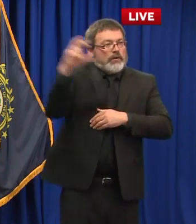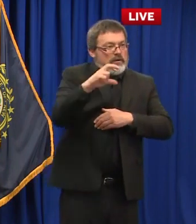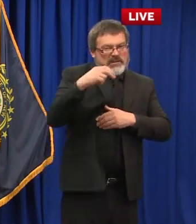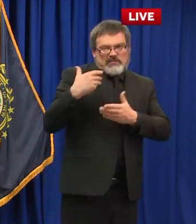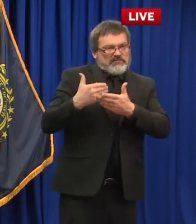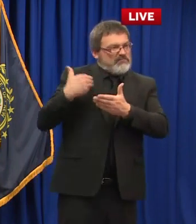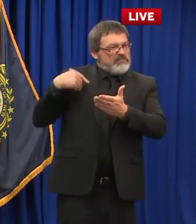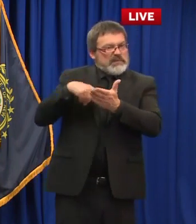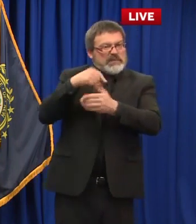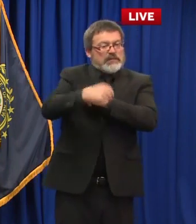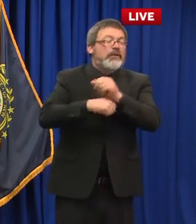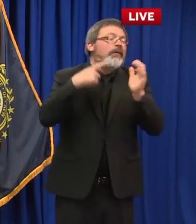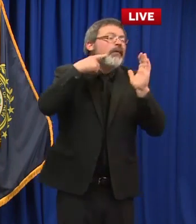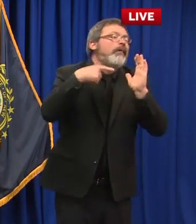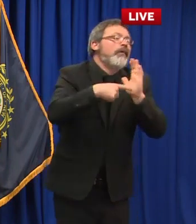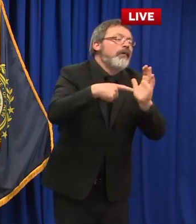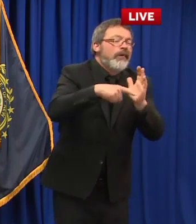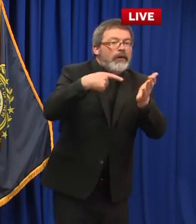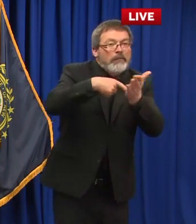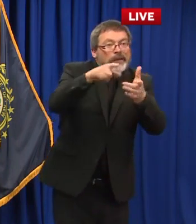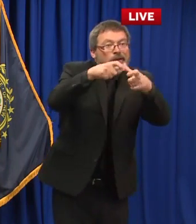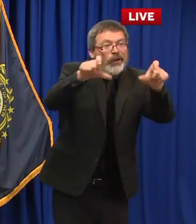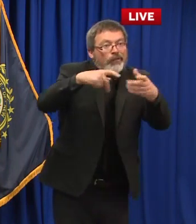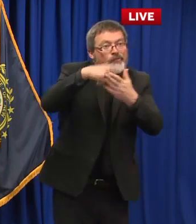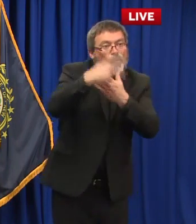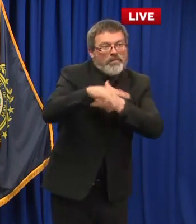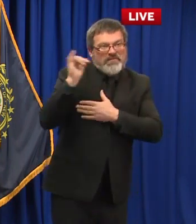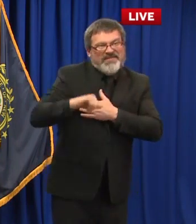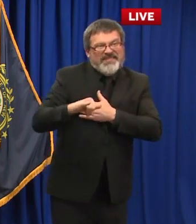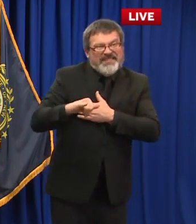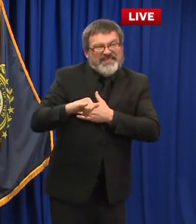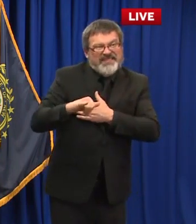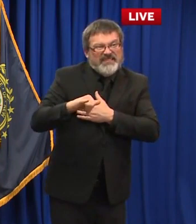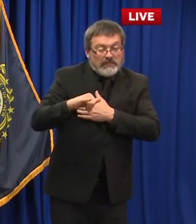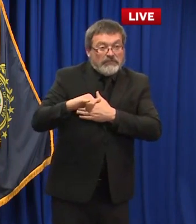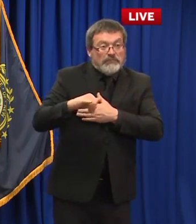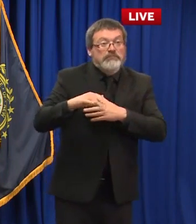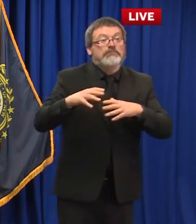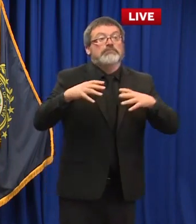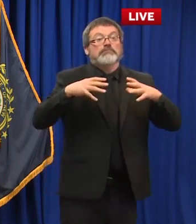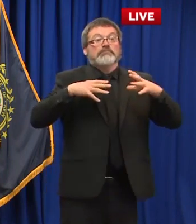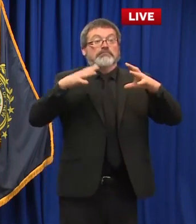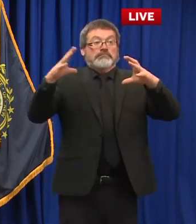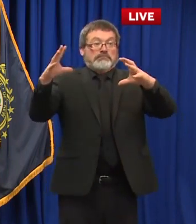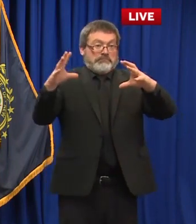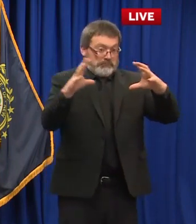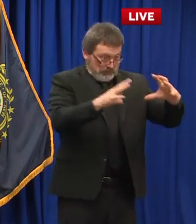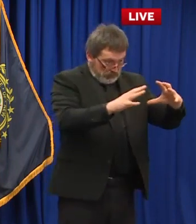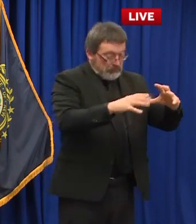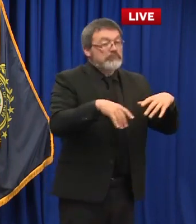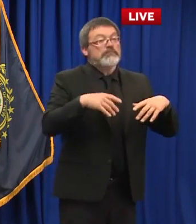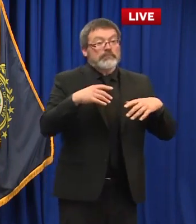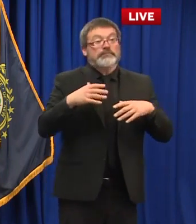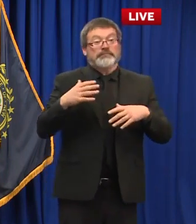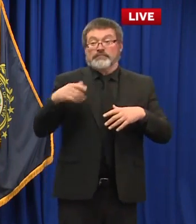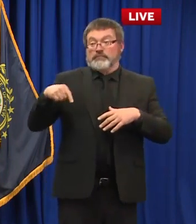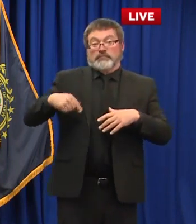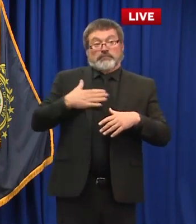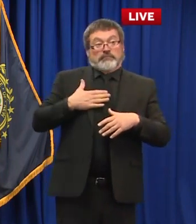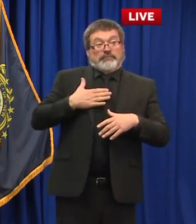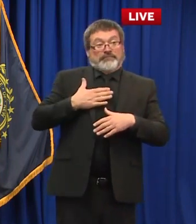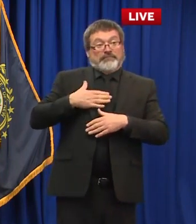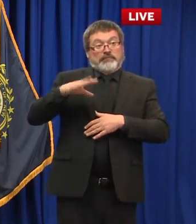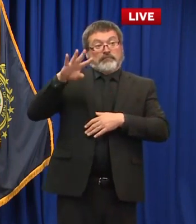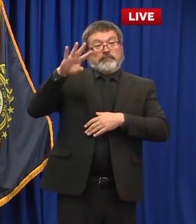take the $400 million fund and we divide the sum total of all those losses into the $400 million, basically giving you everyone their pro rata share